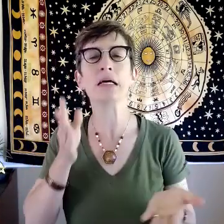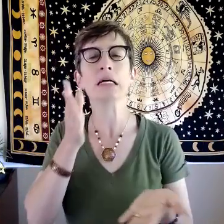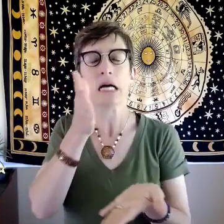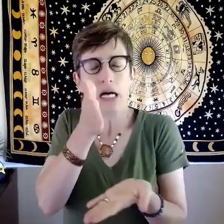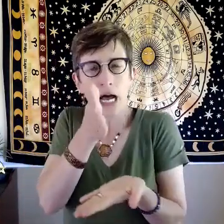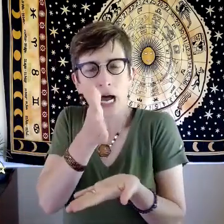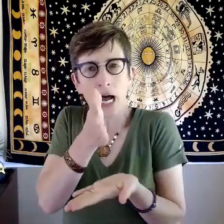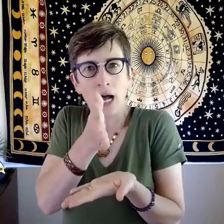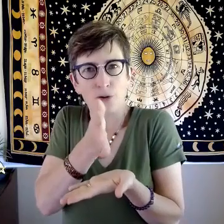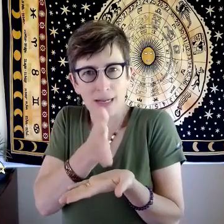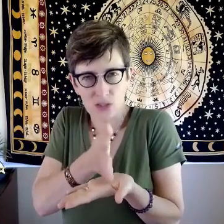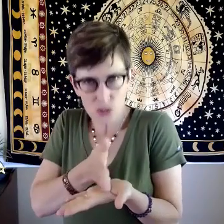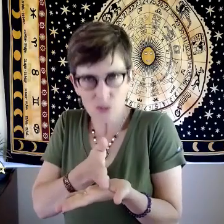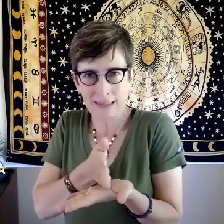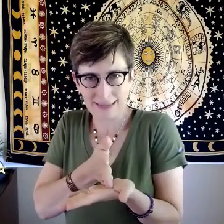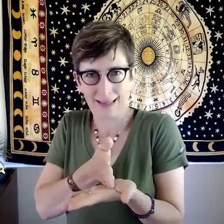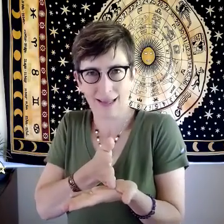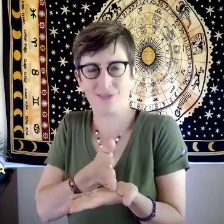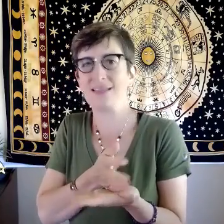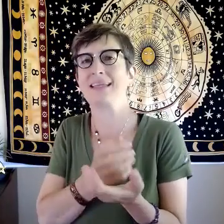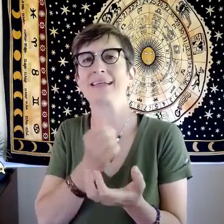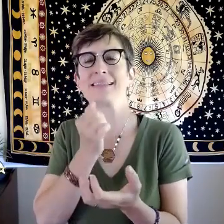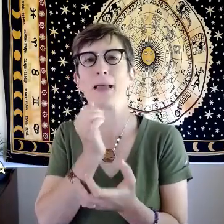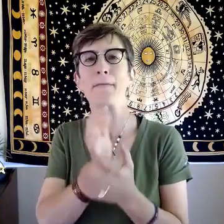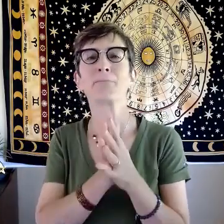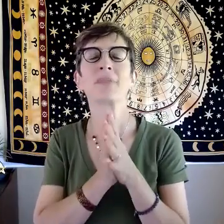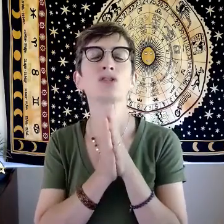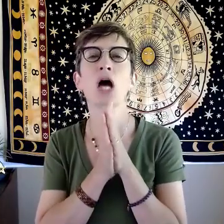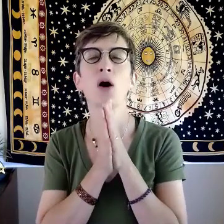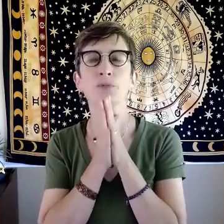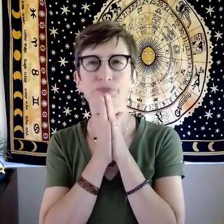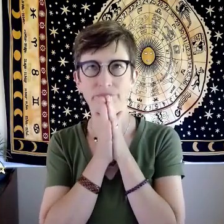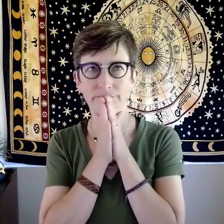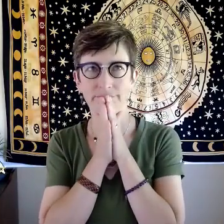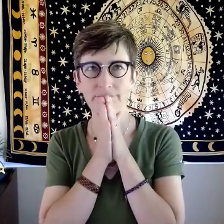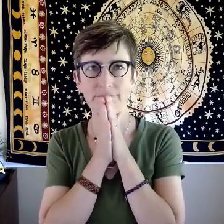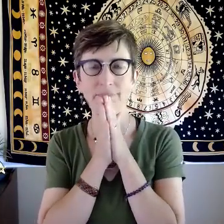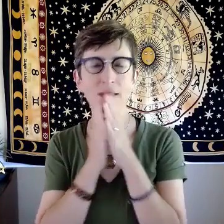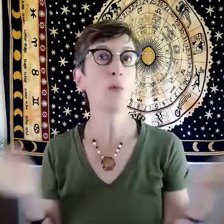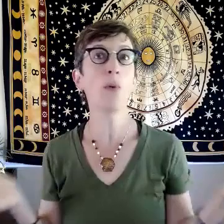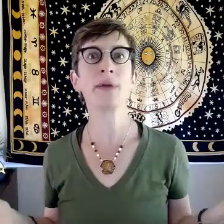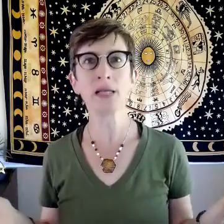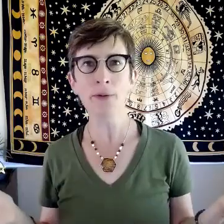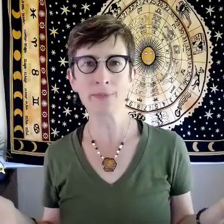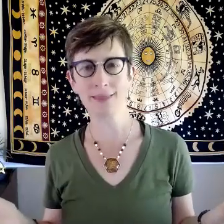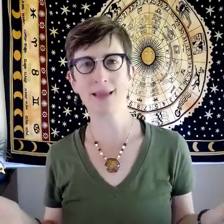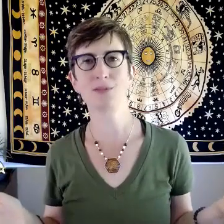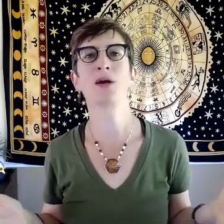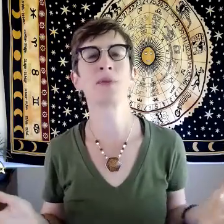a great student of physics so where am i going with this where am i